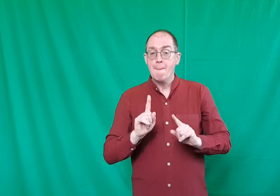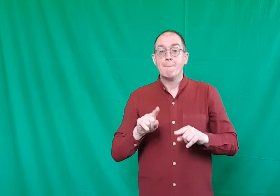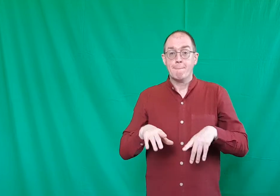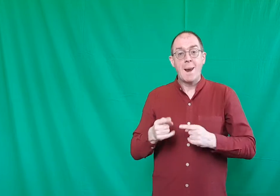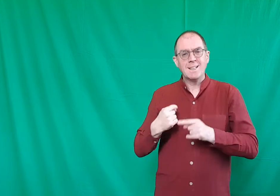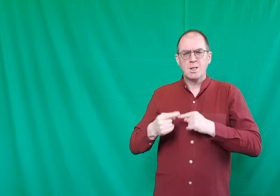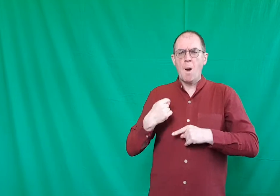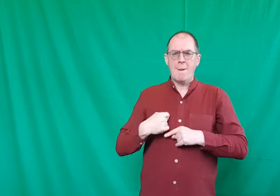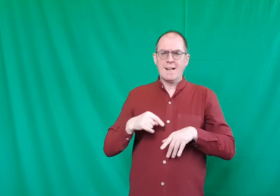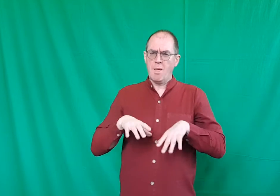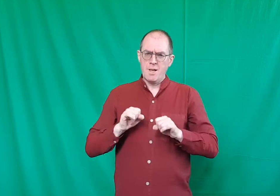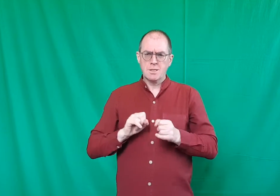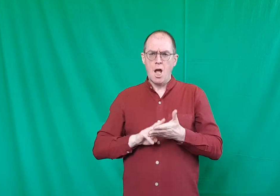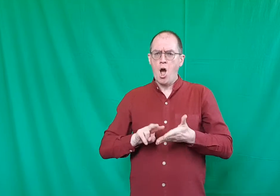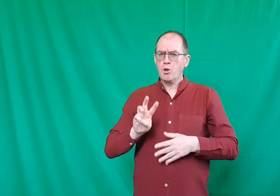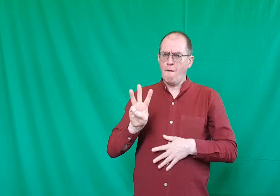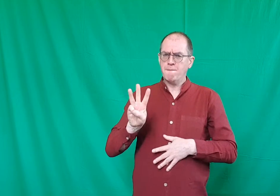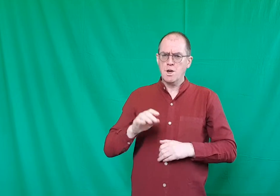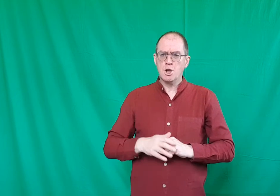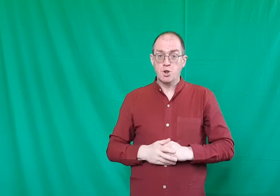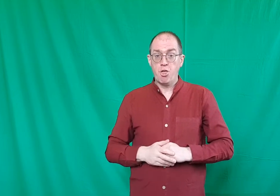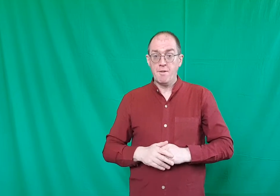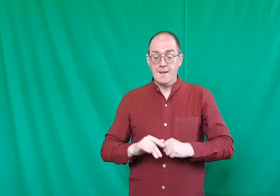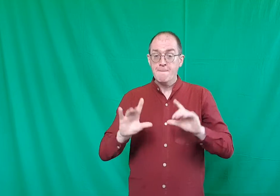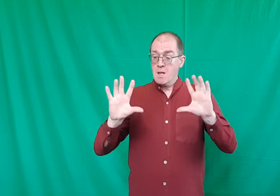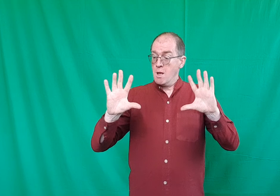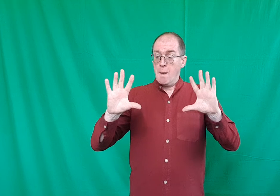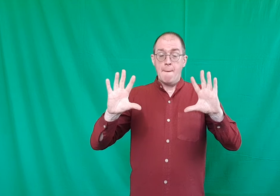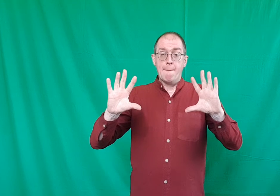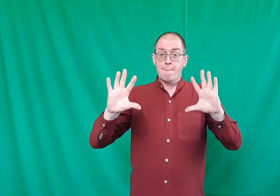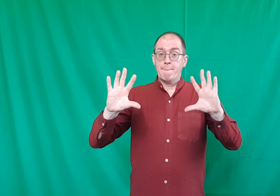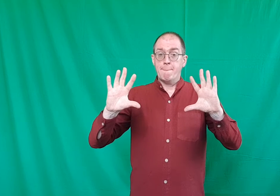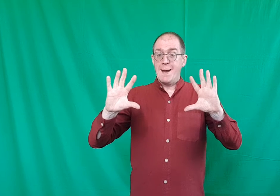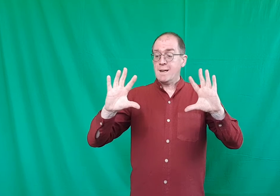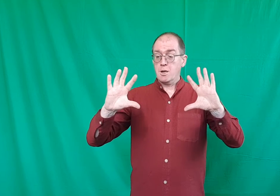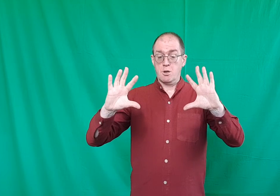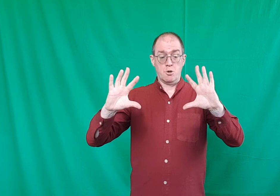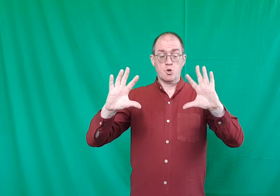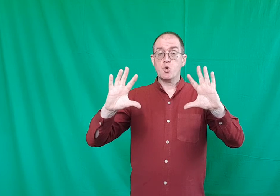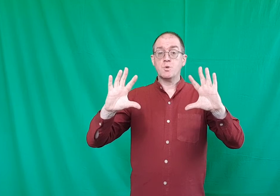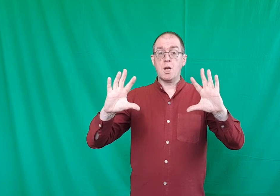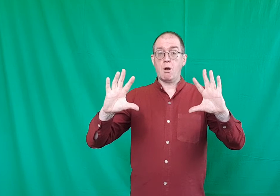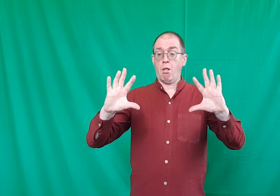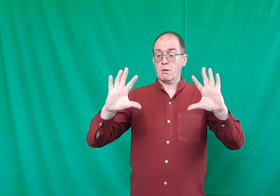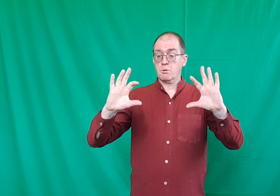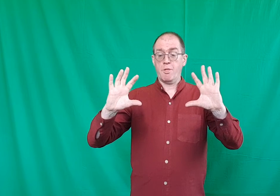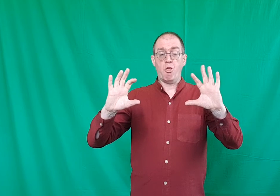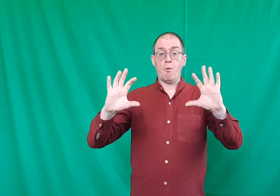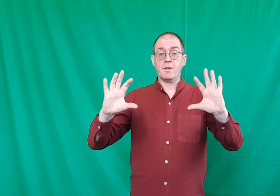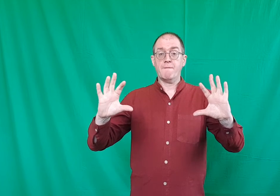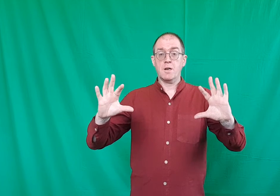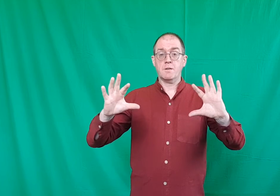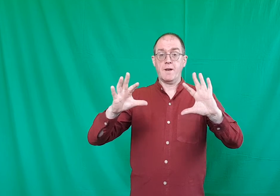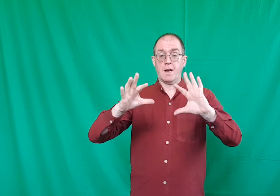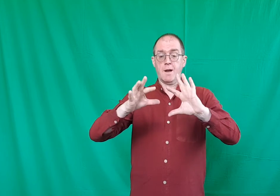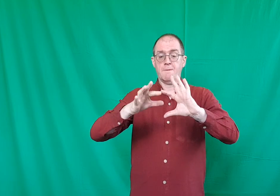But let's go back to the start of verse three. Make two circles with your double your first finger